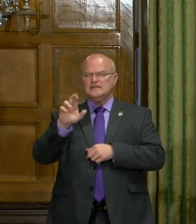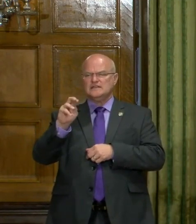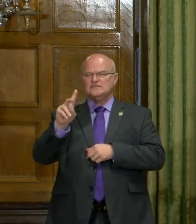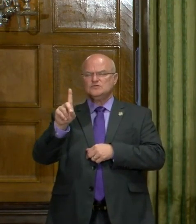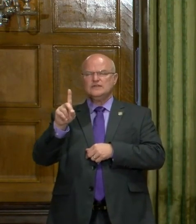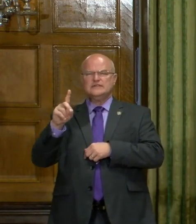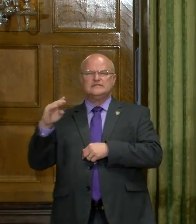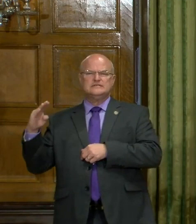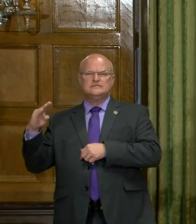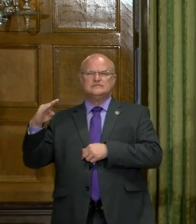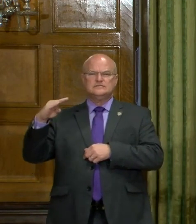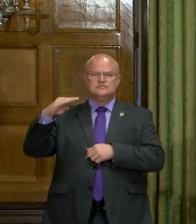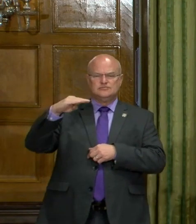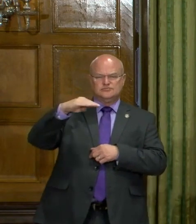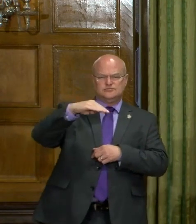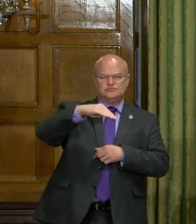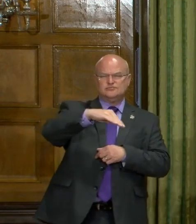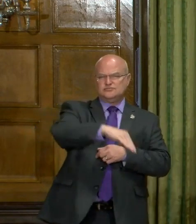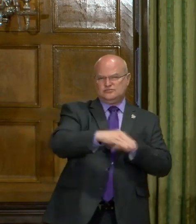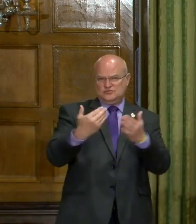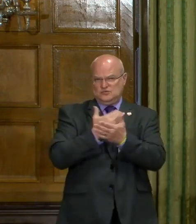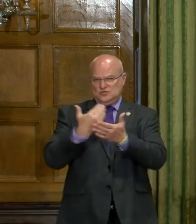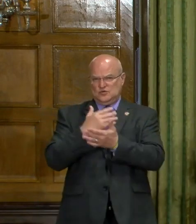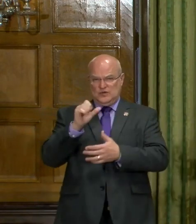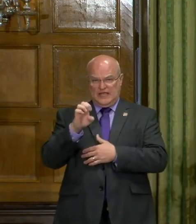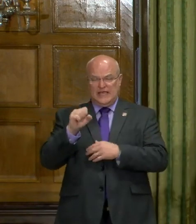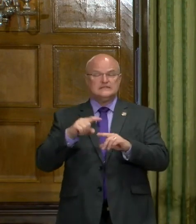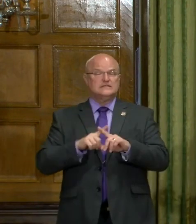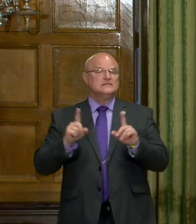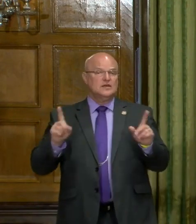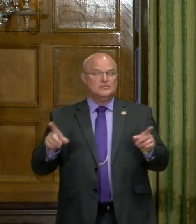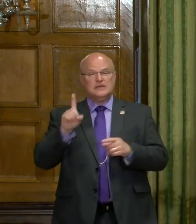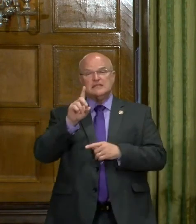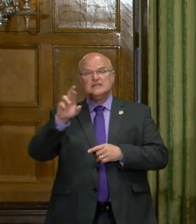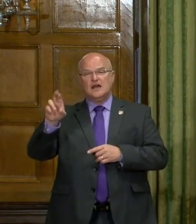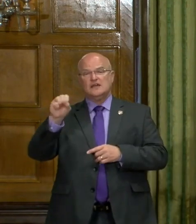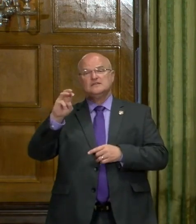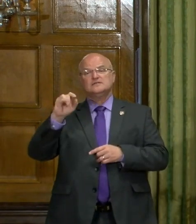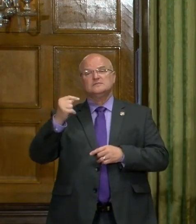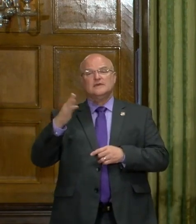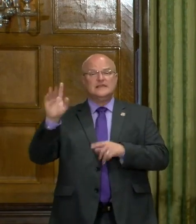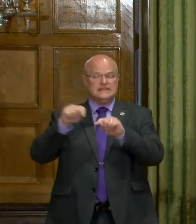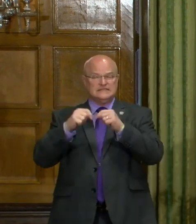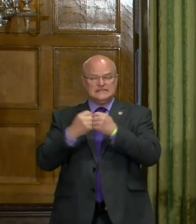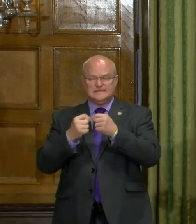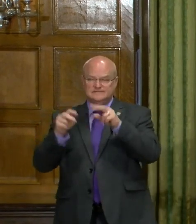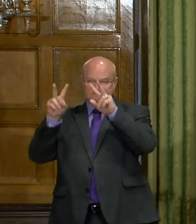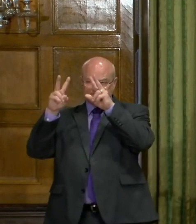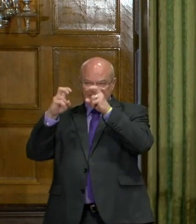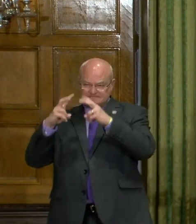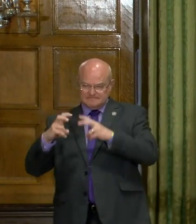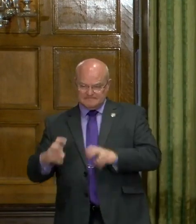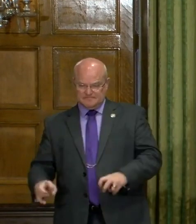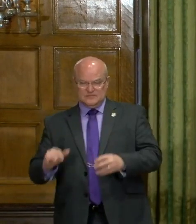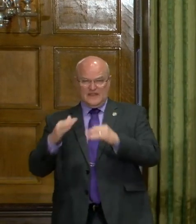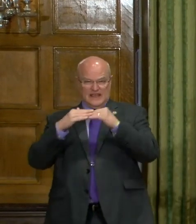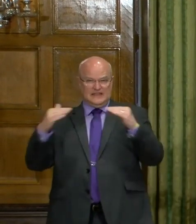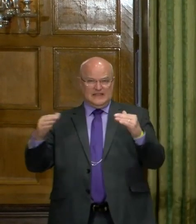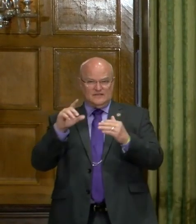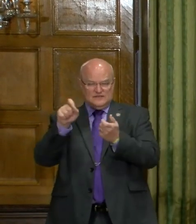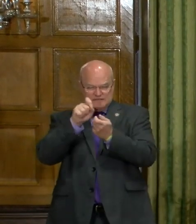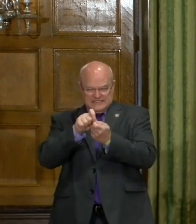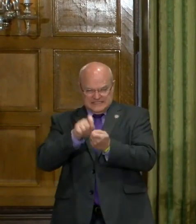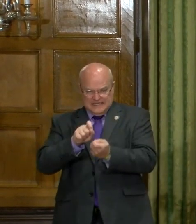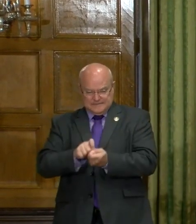terms of going down, in terms of the new cases. But Dr. Smith and his teams examines that to that level of